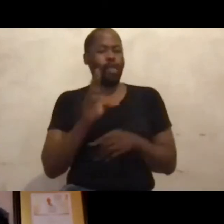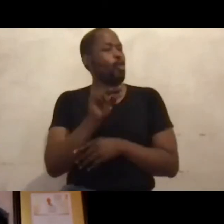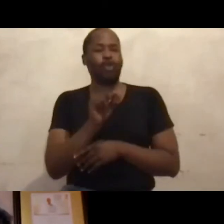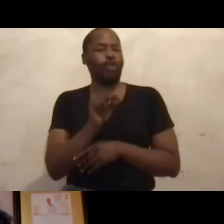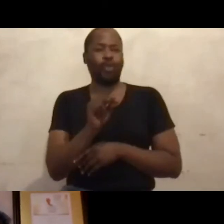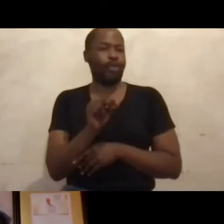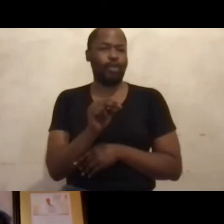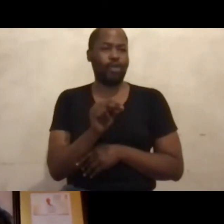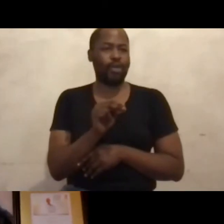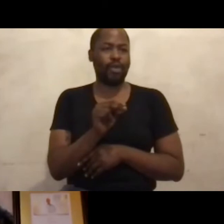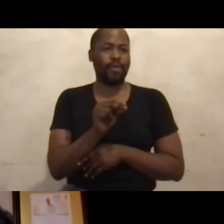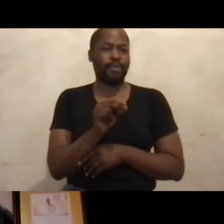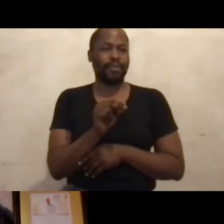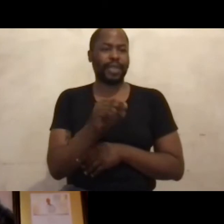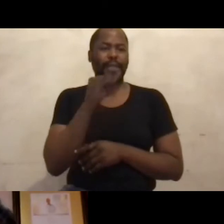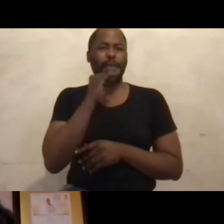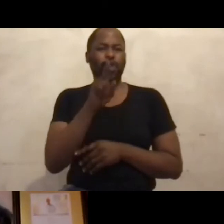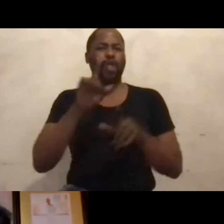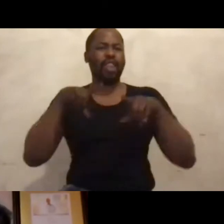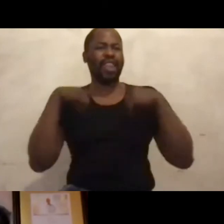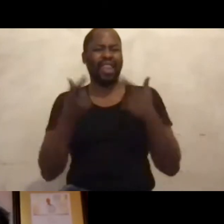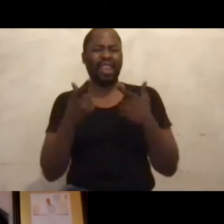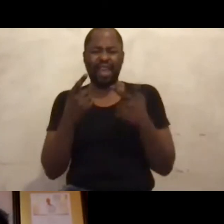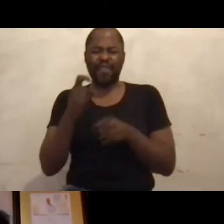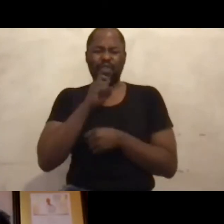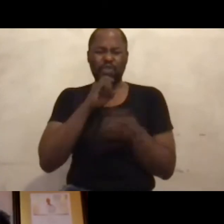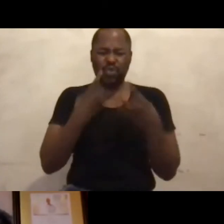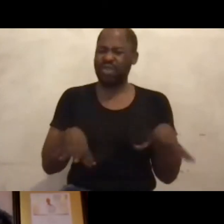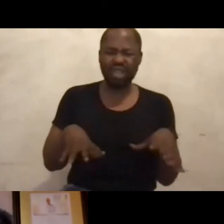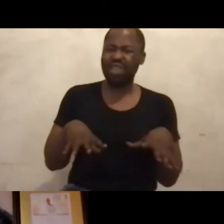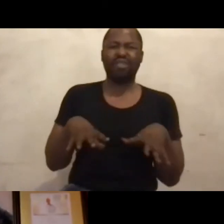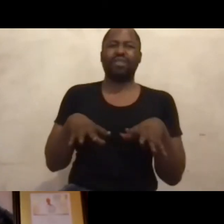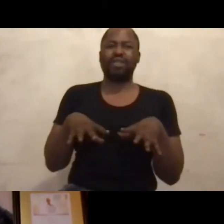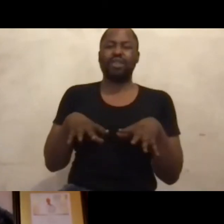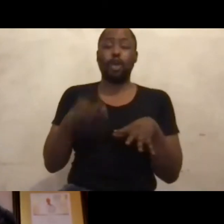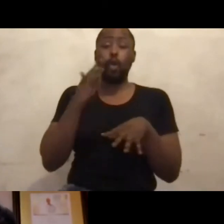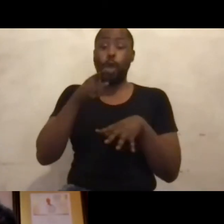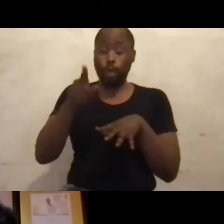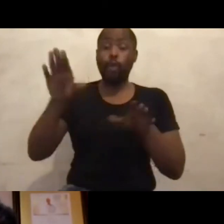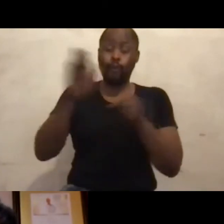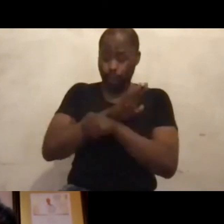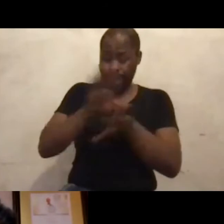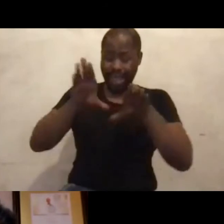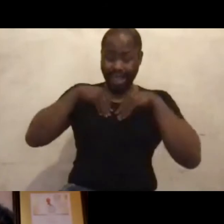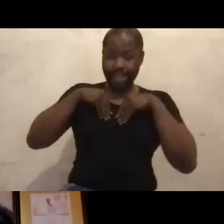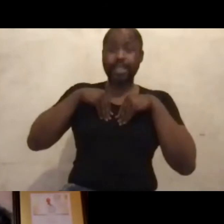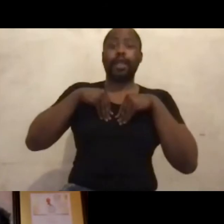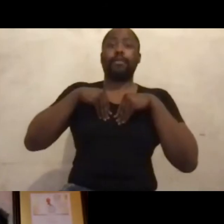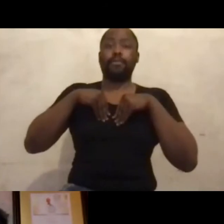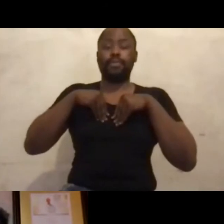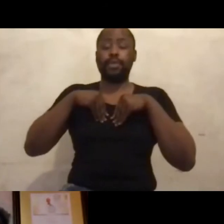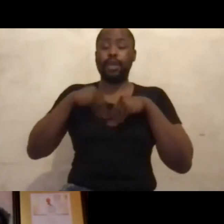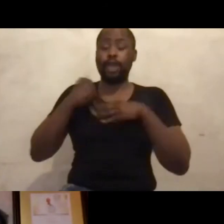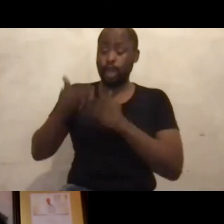render your life futile or useless. So when you accept yourself, you begin the process of self